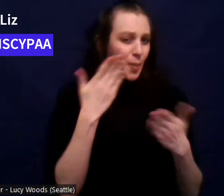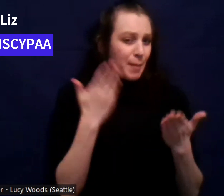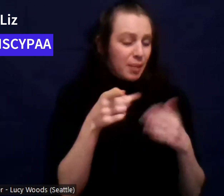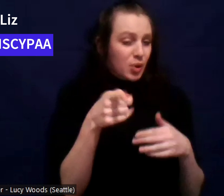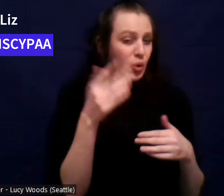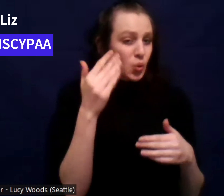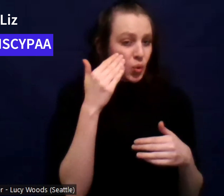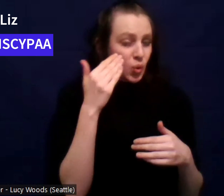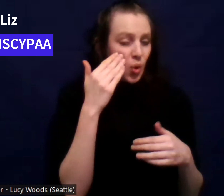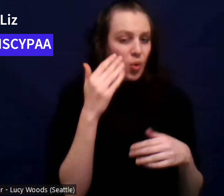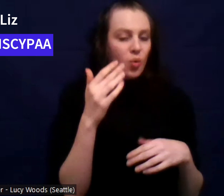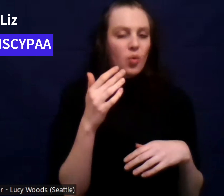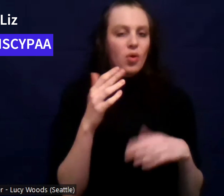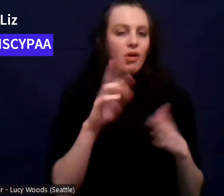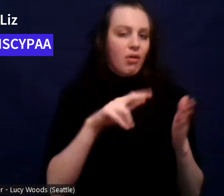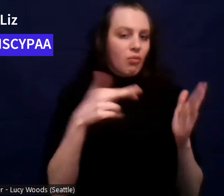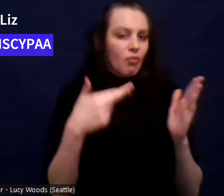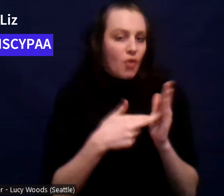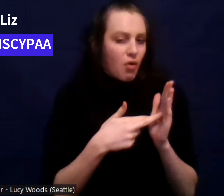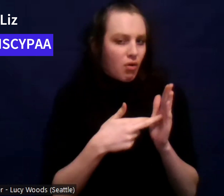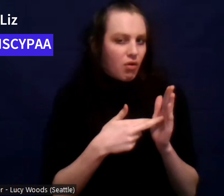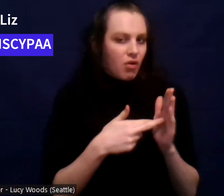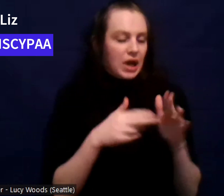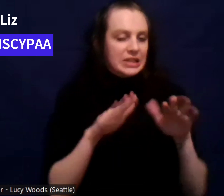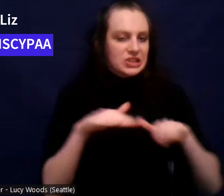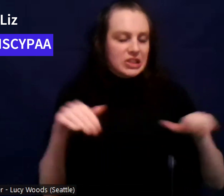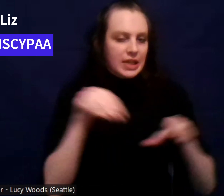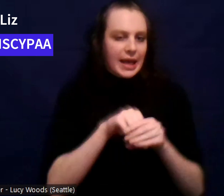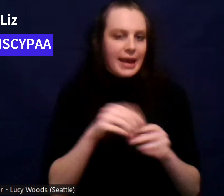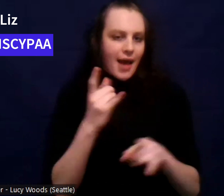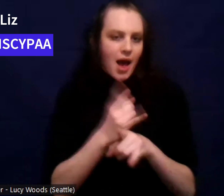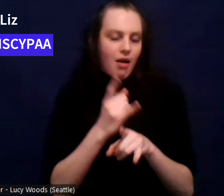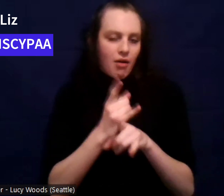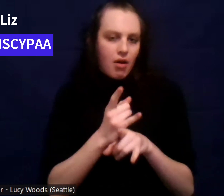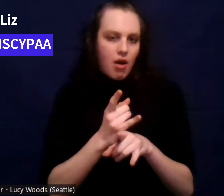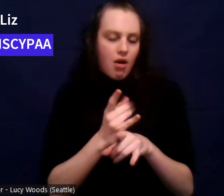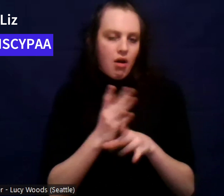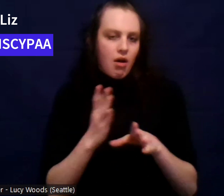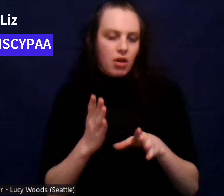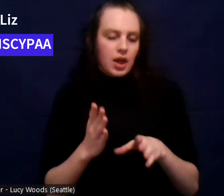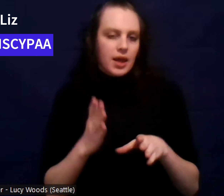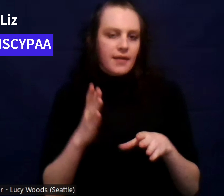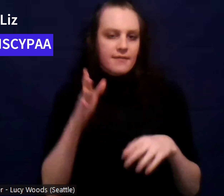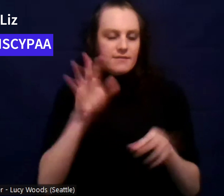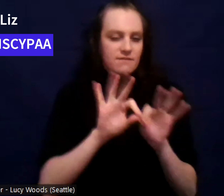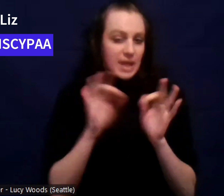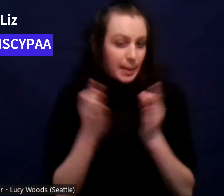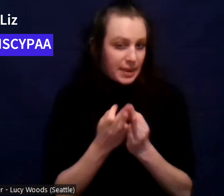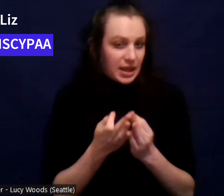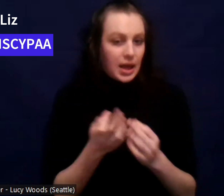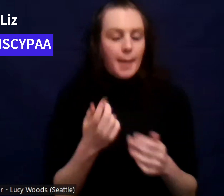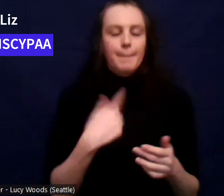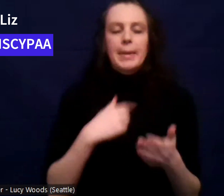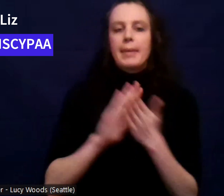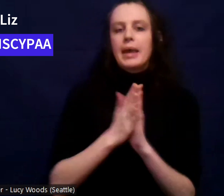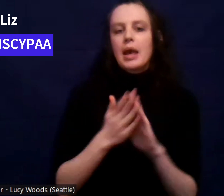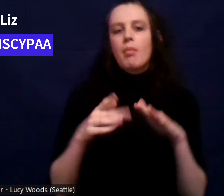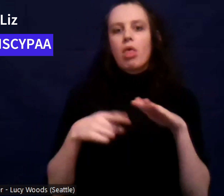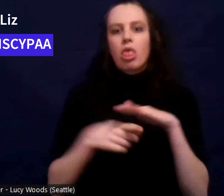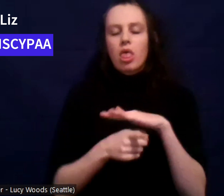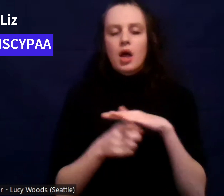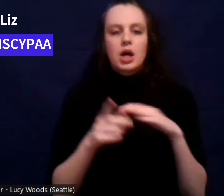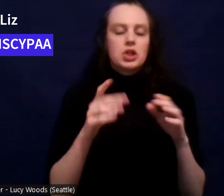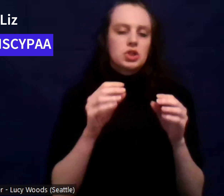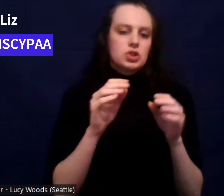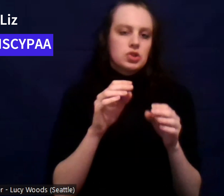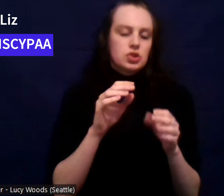that children of alcoholic families take on. I became like the lost child where I just kind of wanted to like fade in the background.